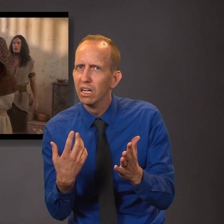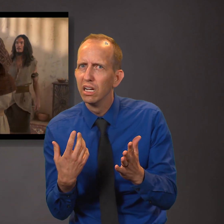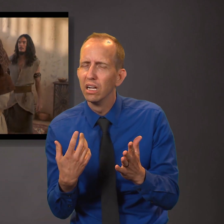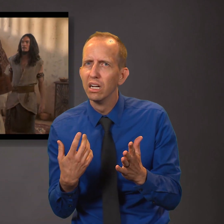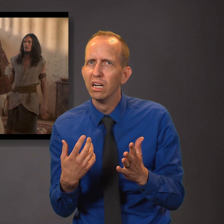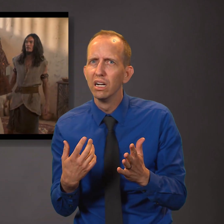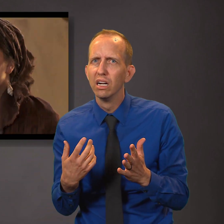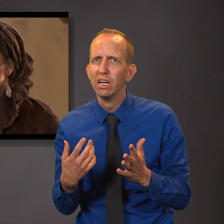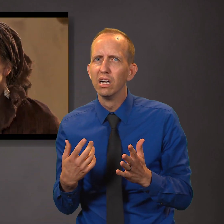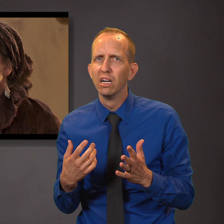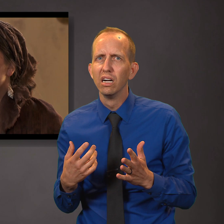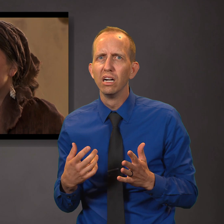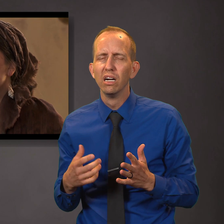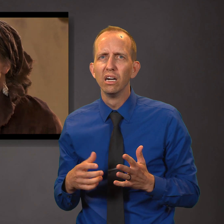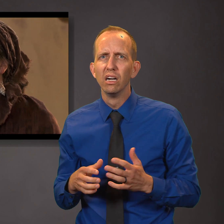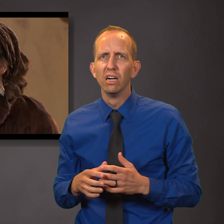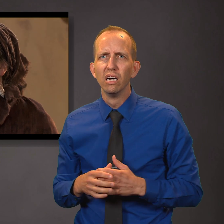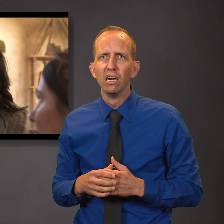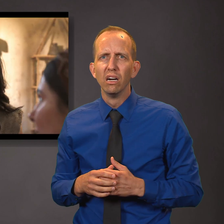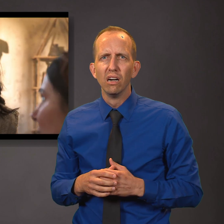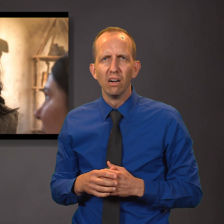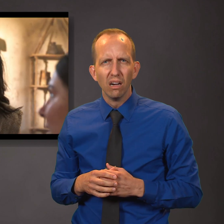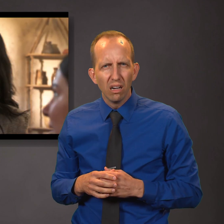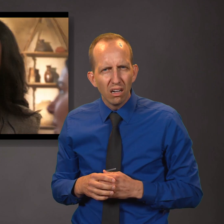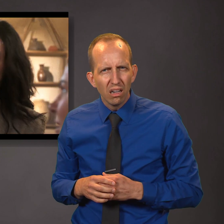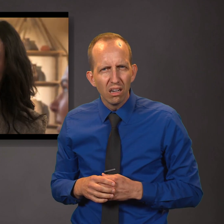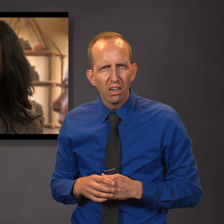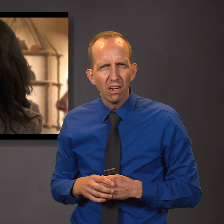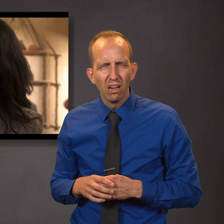To seek to take away my life. Will we fight our own brothers?